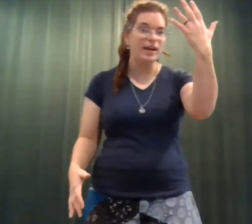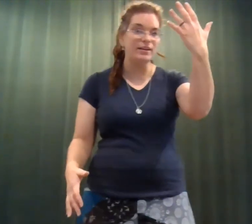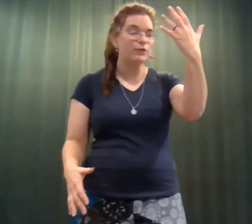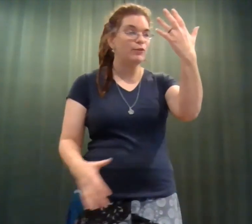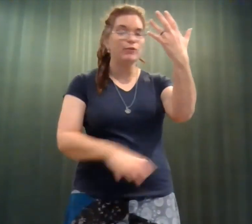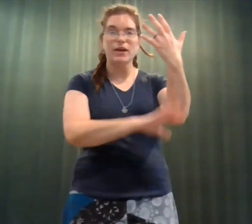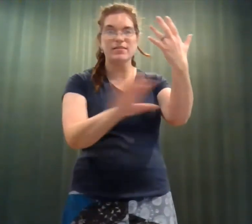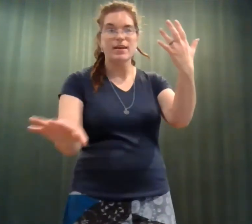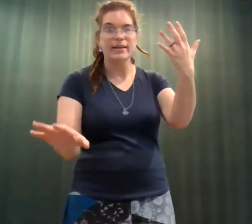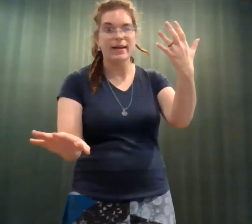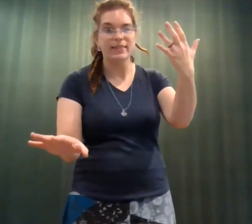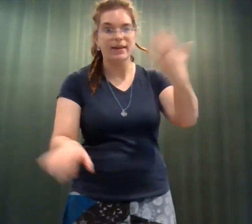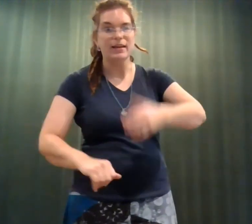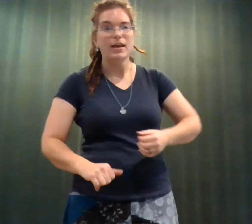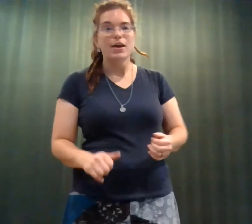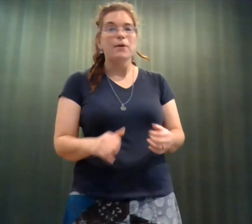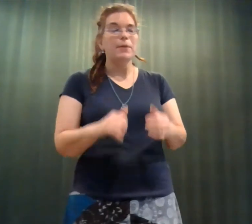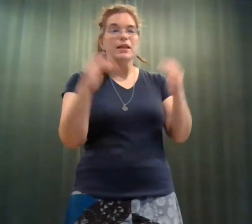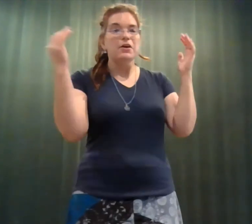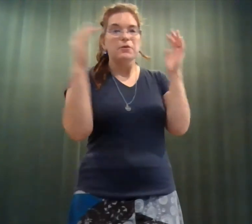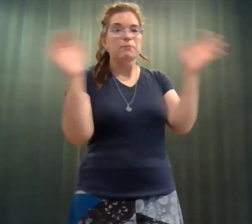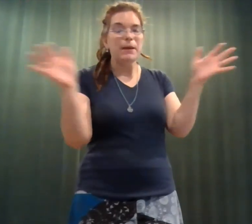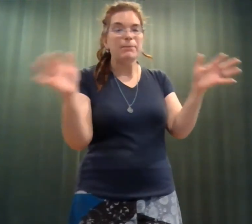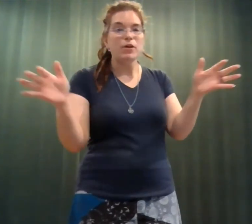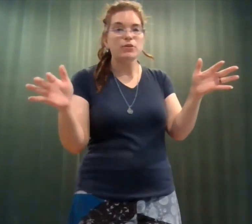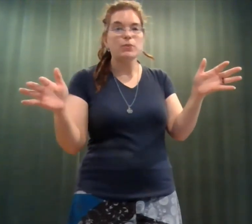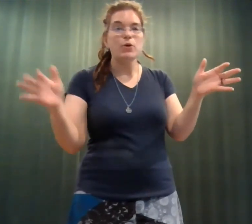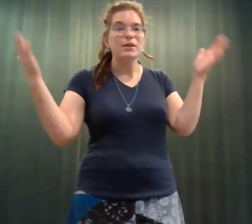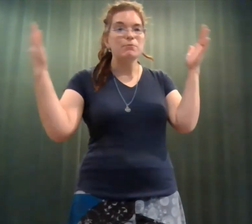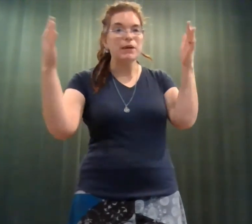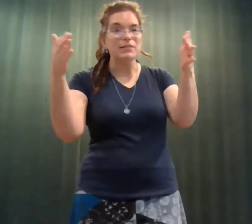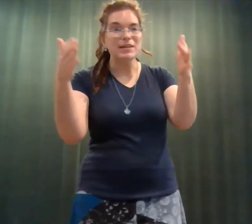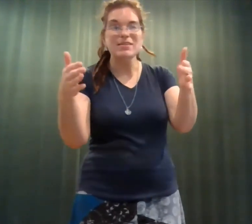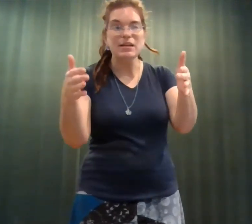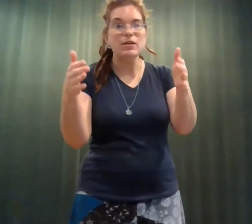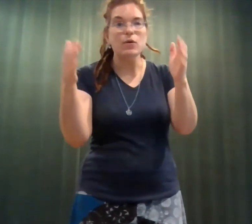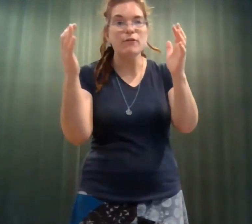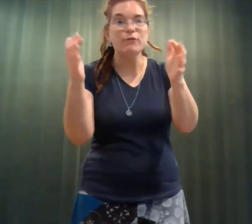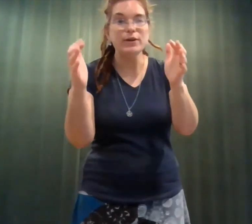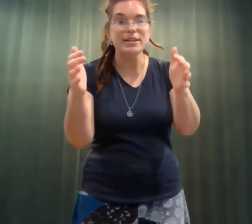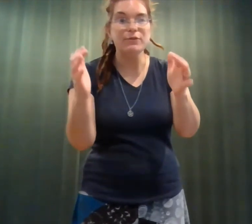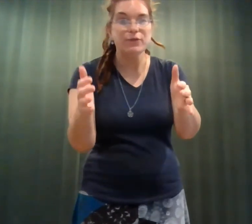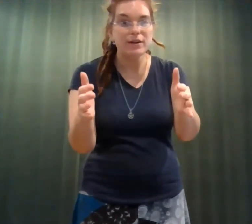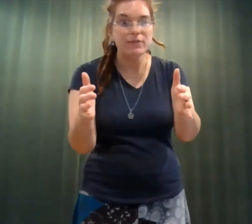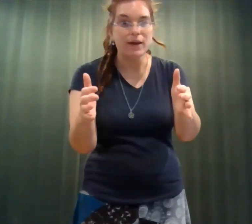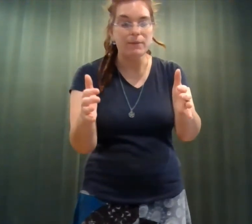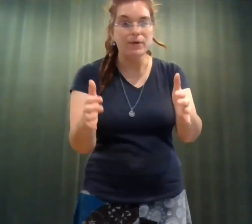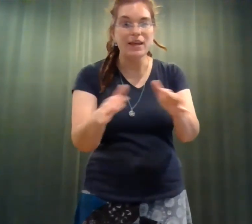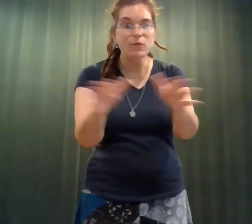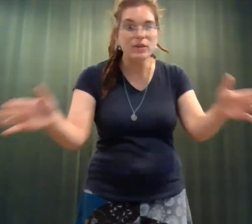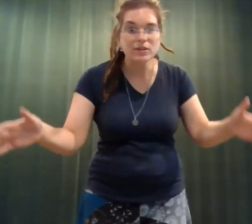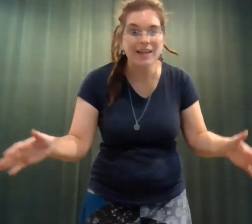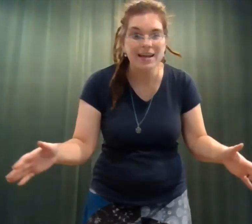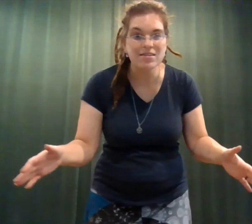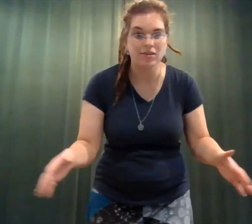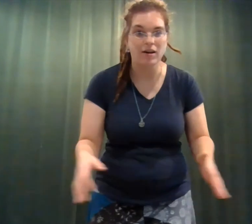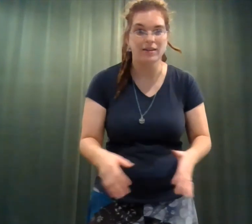a hand in front of your face. Nothing. I mean, people on the road could barely see a foot in front of them, even with their lights on.